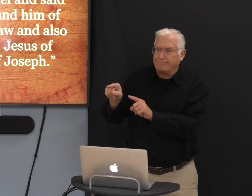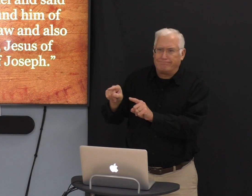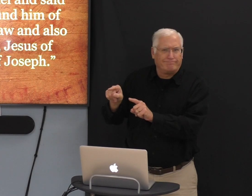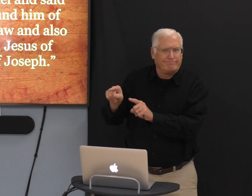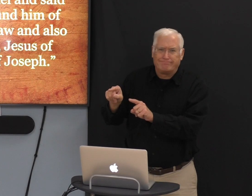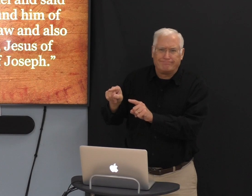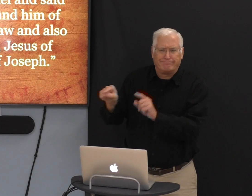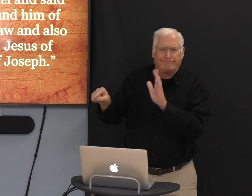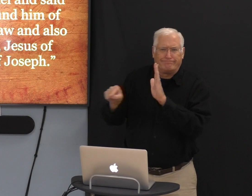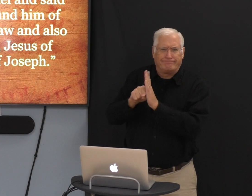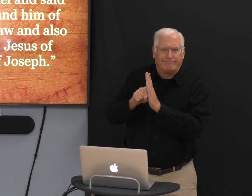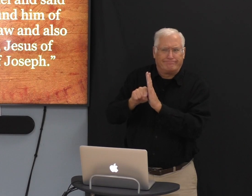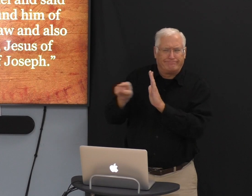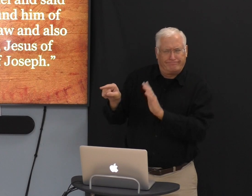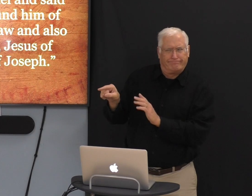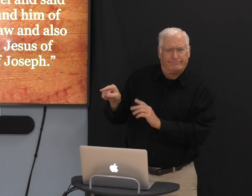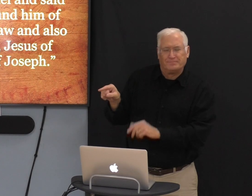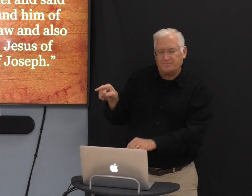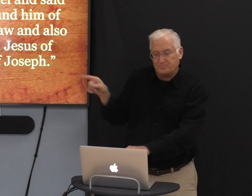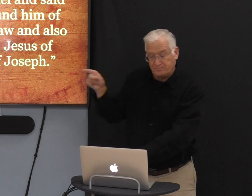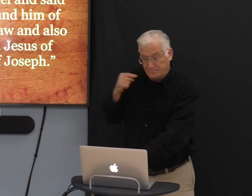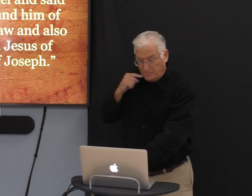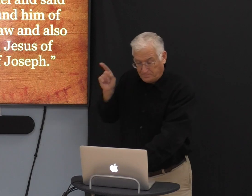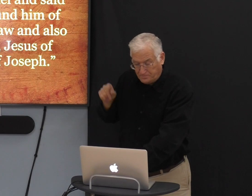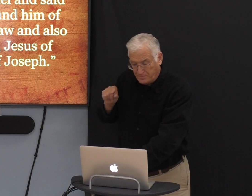response to Philip? It was kind of negative.